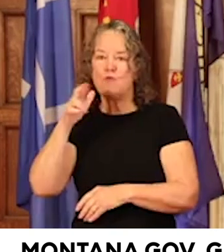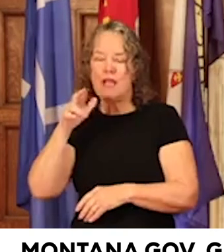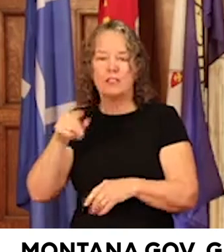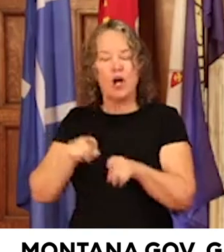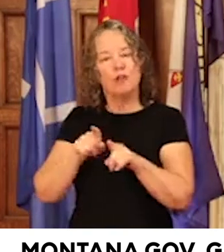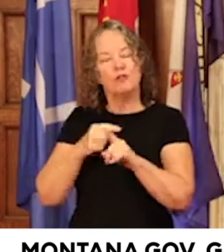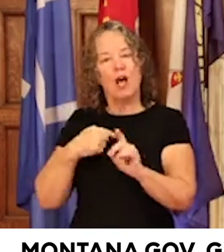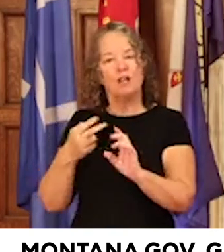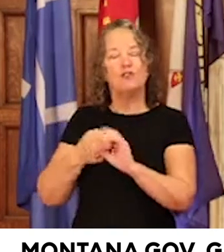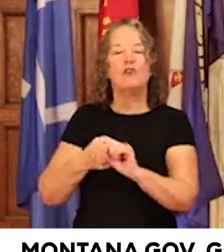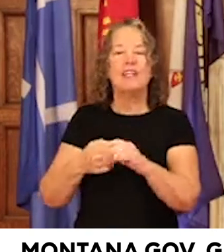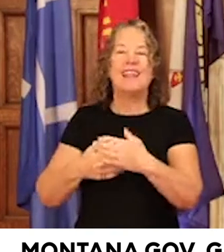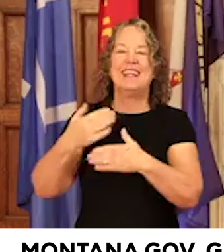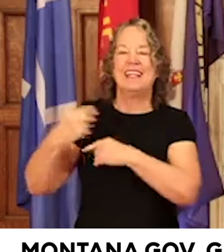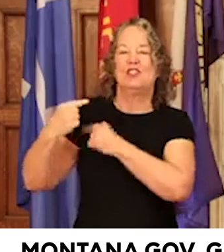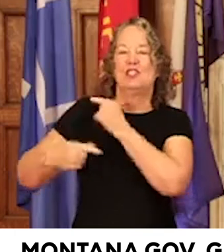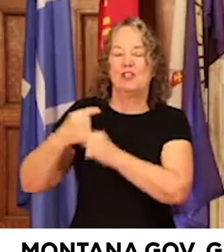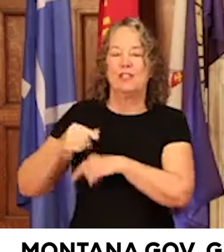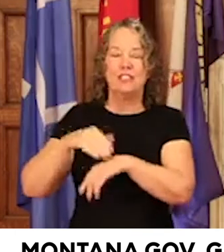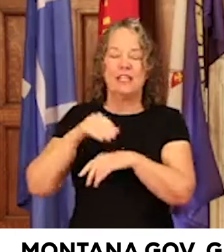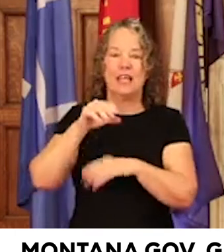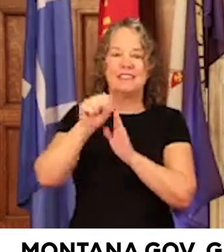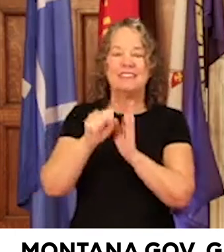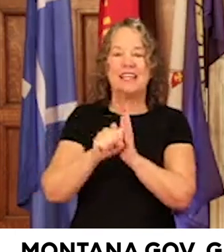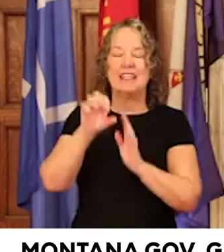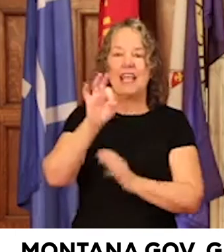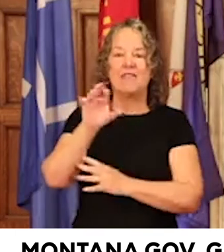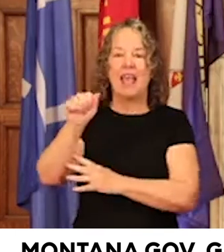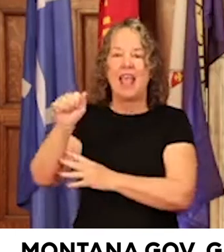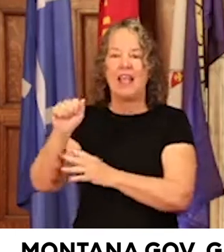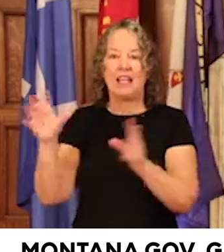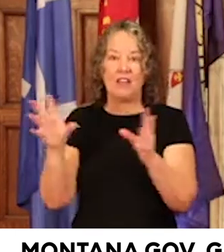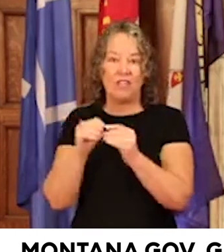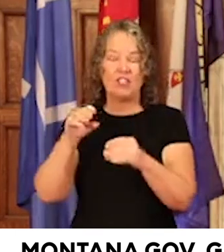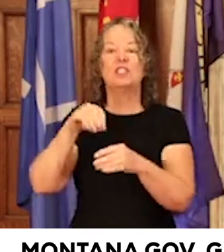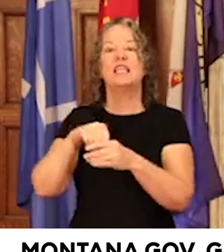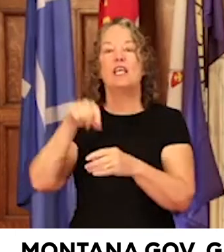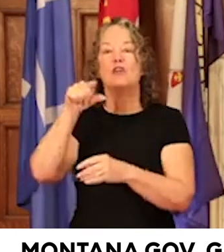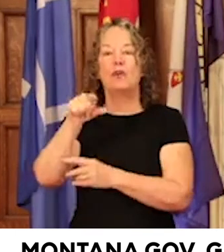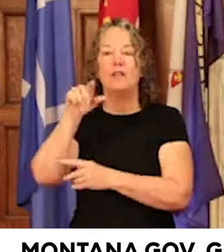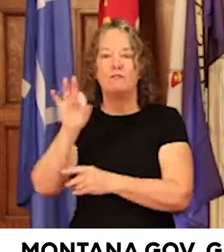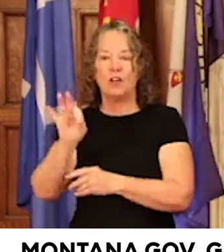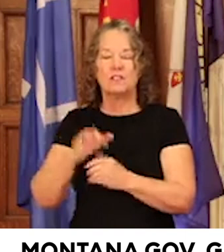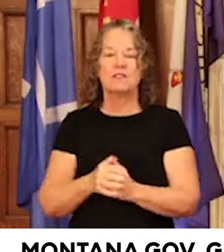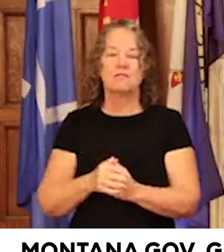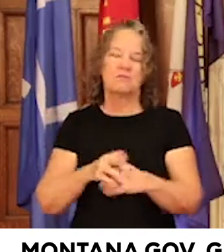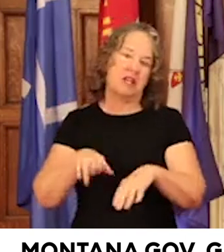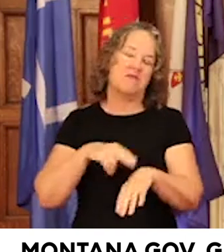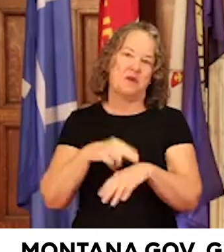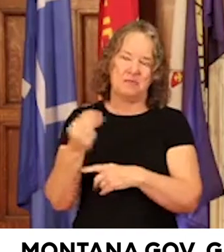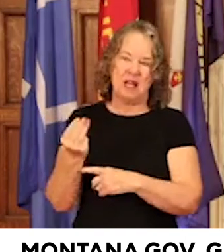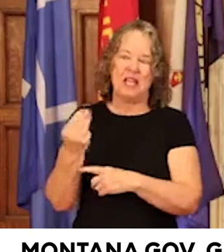Montana Ag leaders at the FFA State Convention last night in Great Falls. And of course on Monday